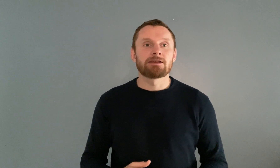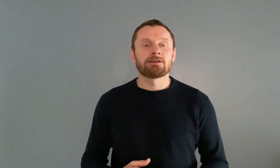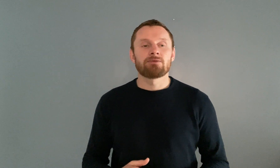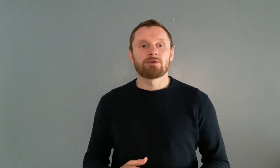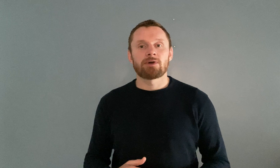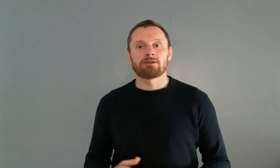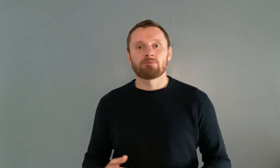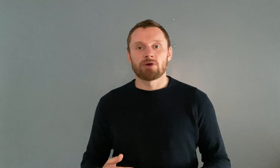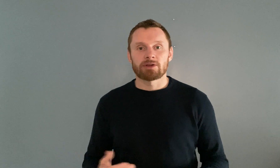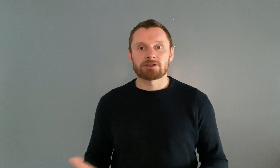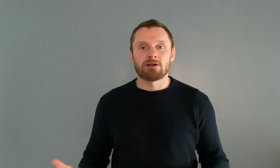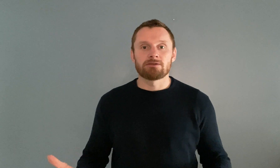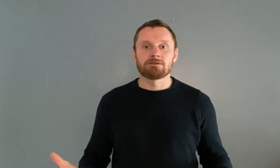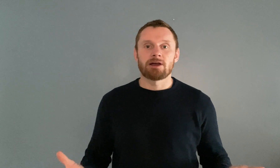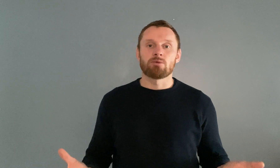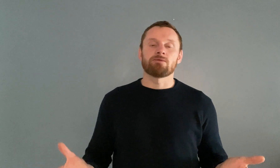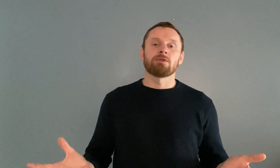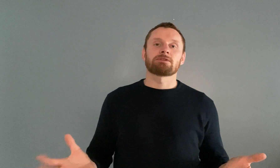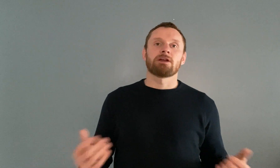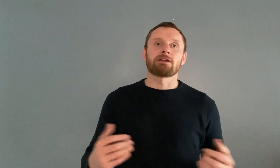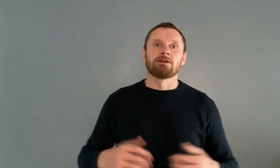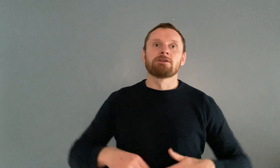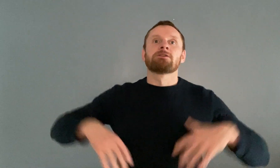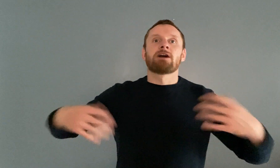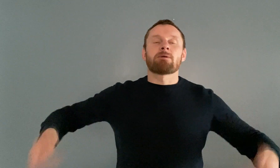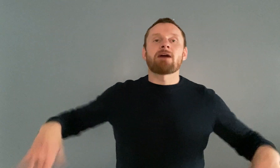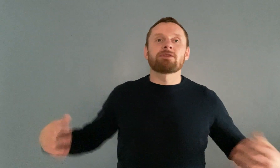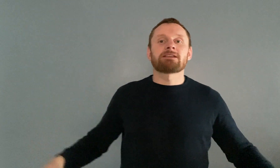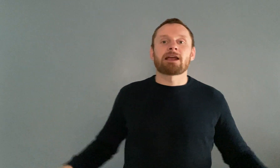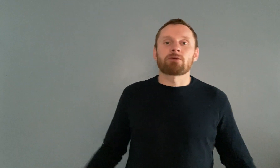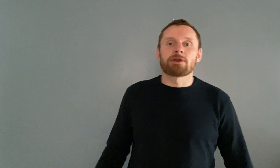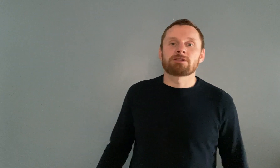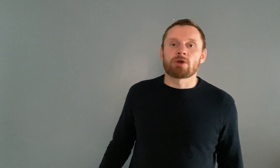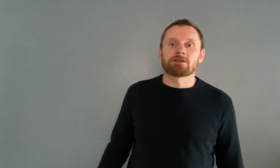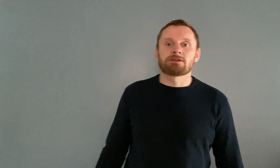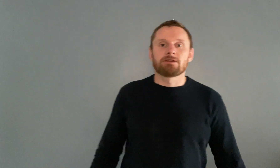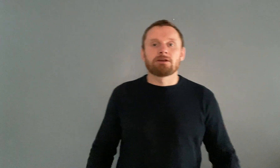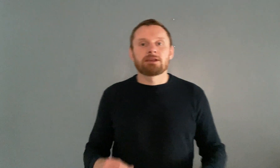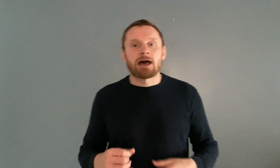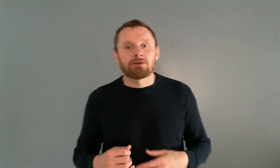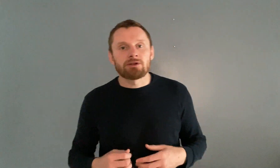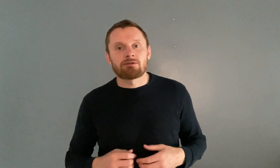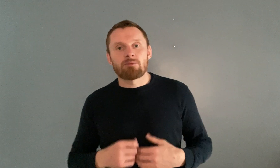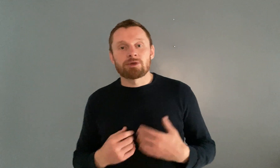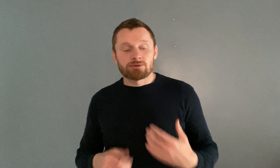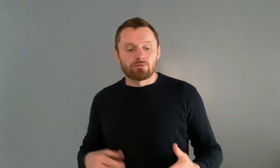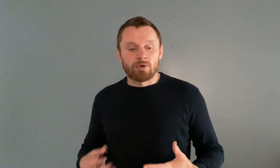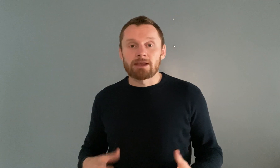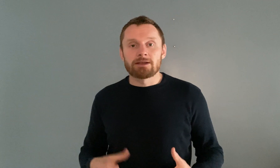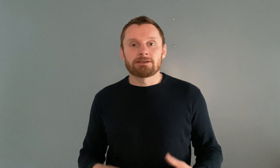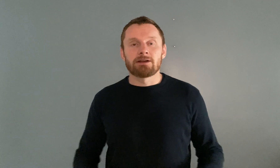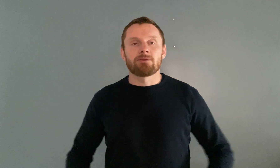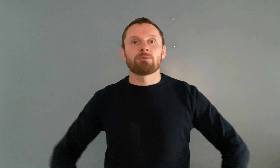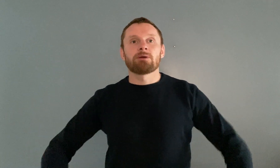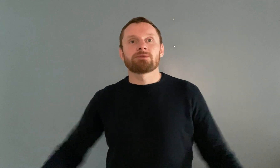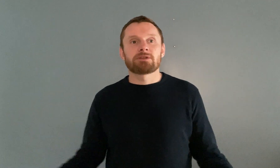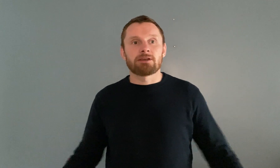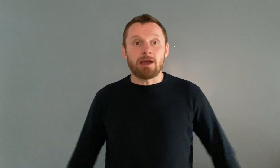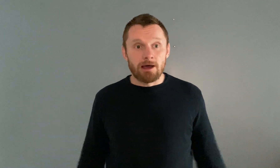if we'd have had the perfect childhoods that would have looked like i'm having this angry expression and the adult around me is regulated enough to be able to say yeah